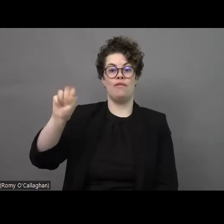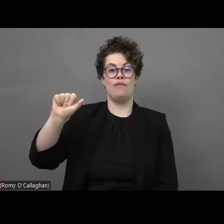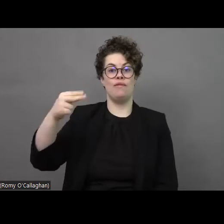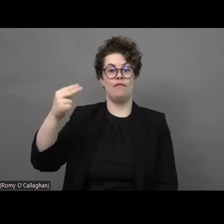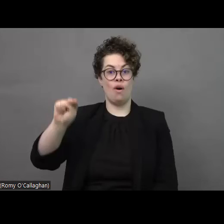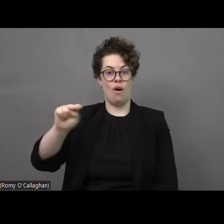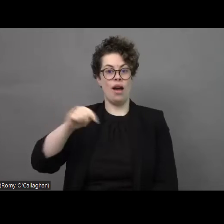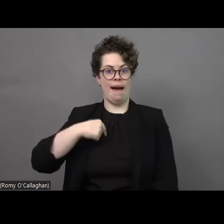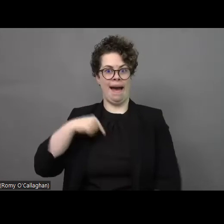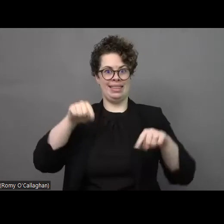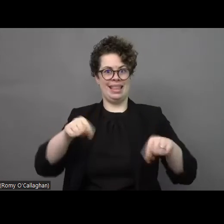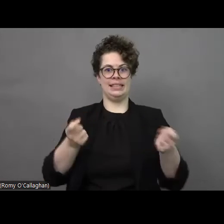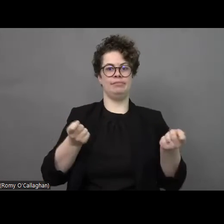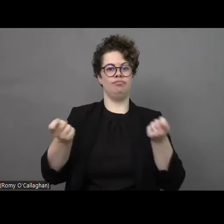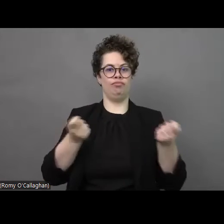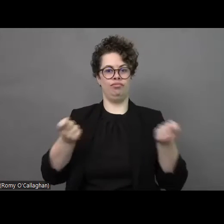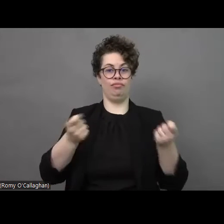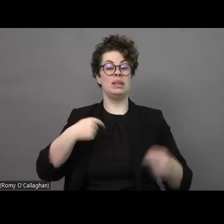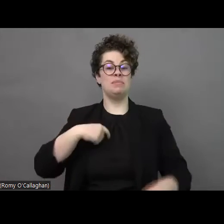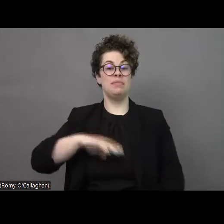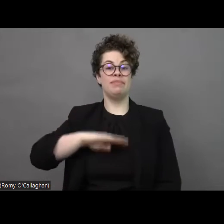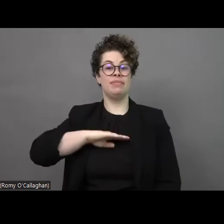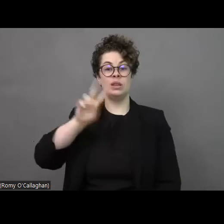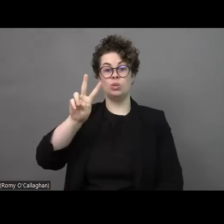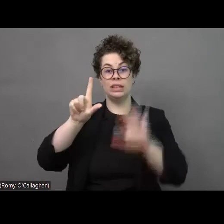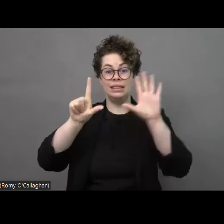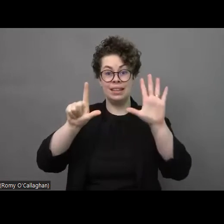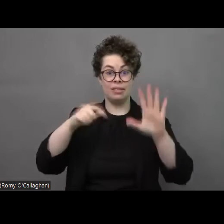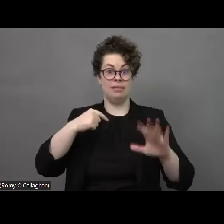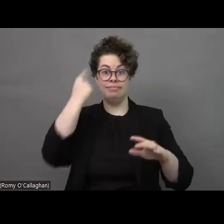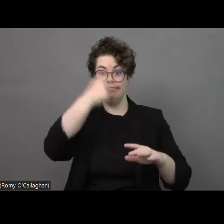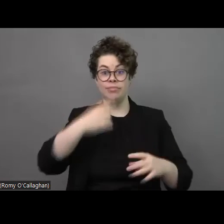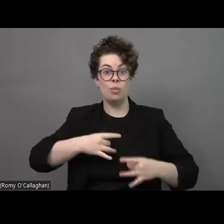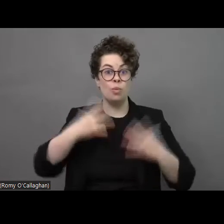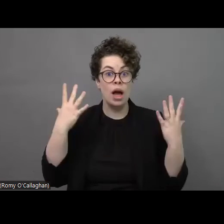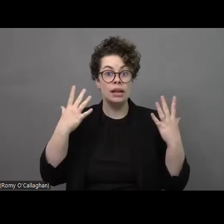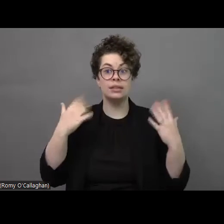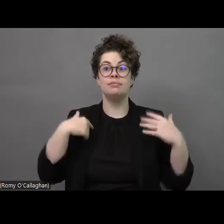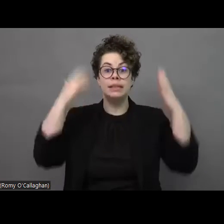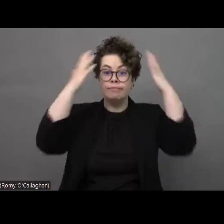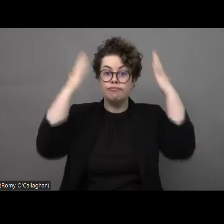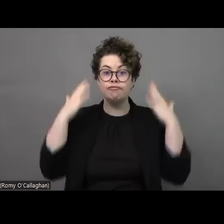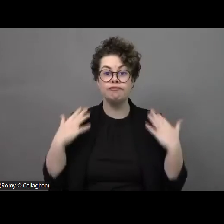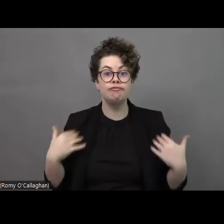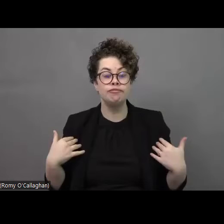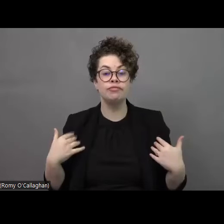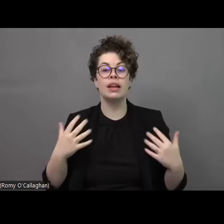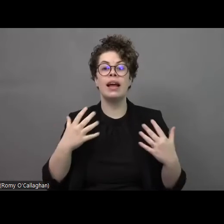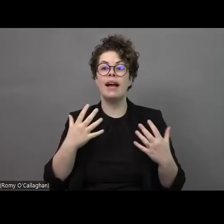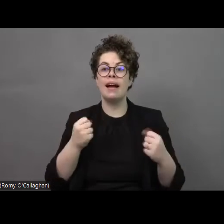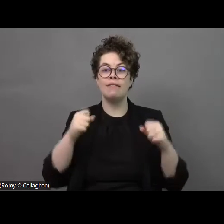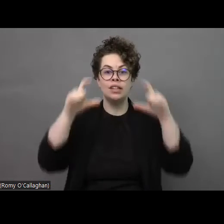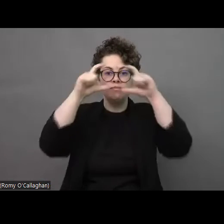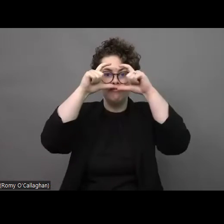I'm a 27-year-old white woman with brown curly hair that goes past my shoulders. I'm wearing rectangular glasses